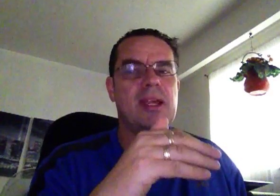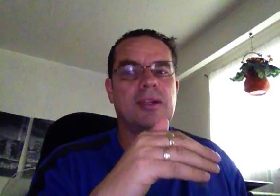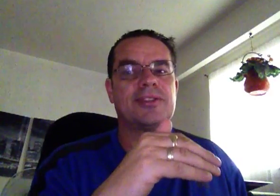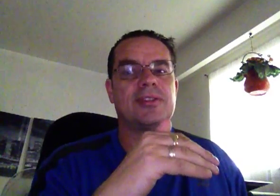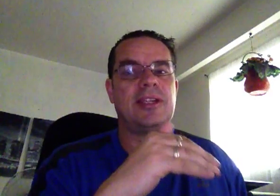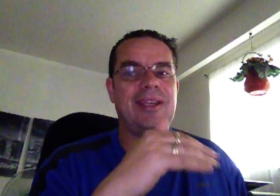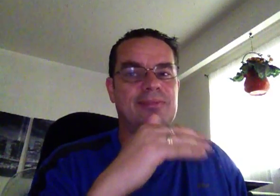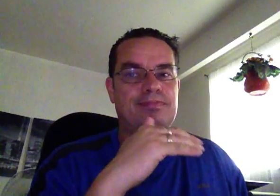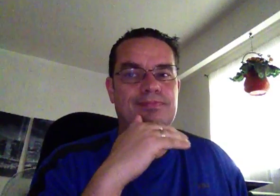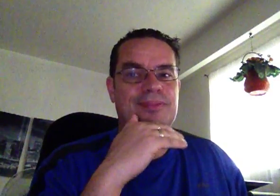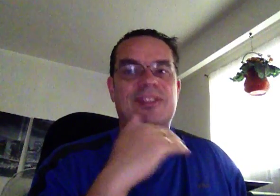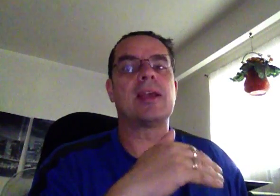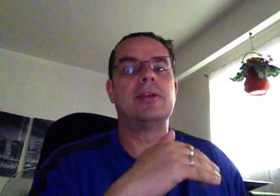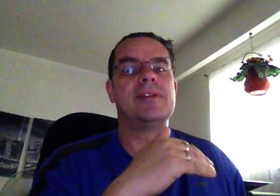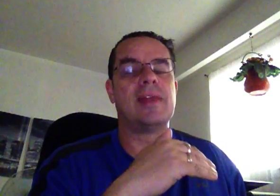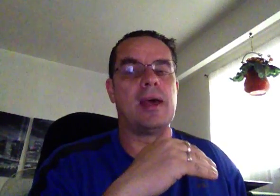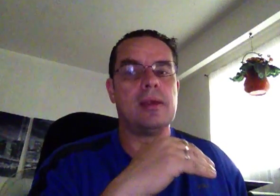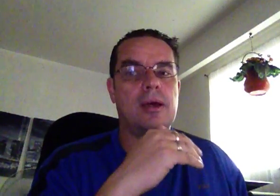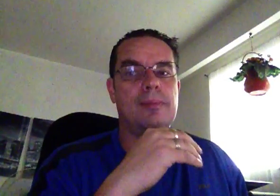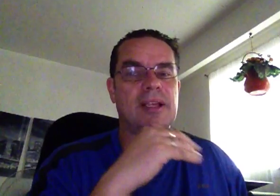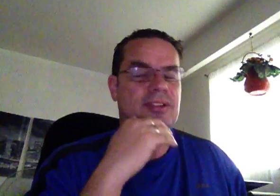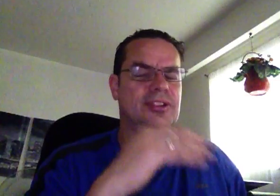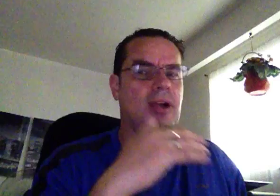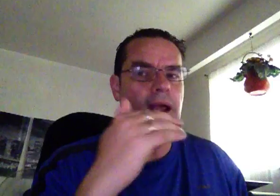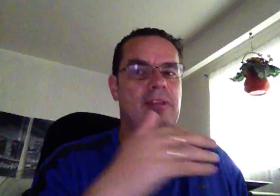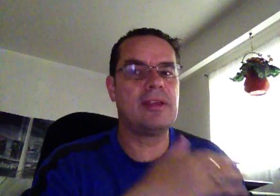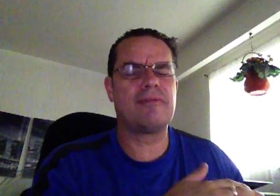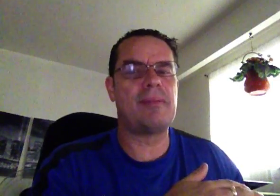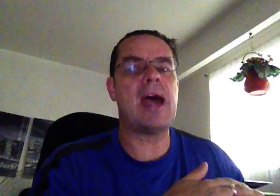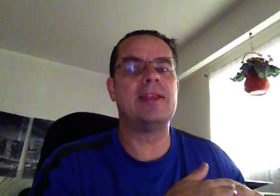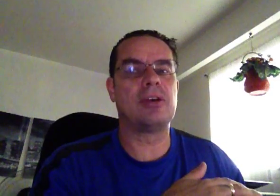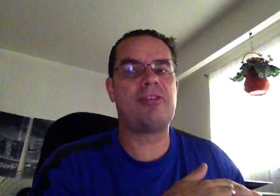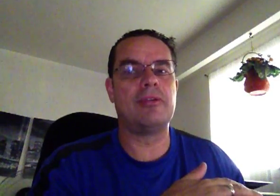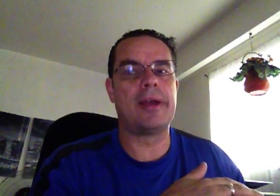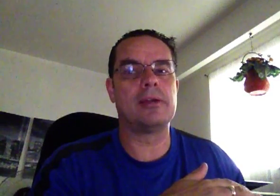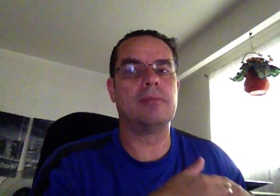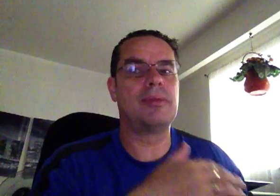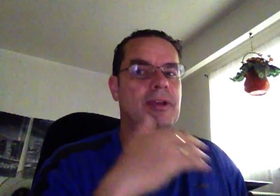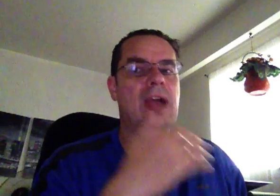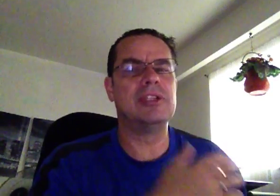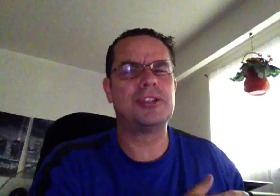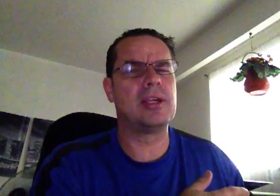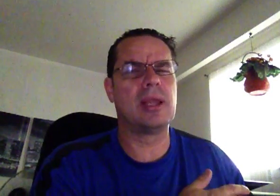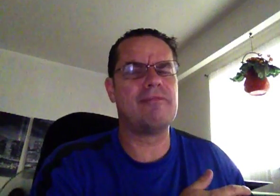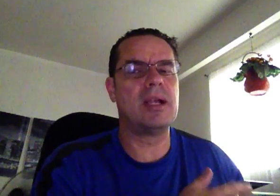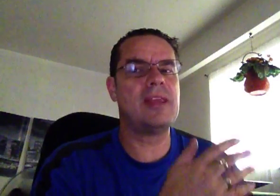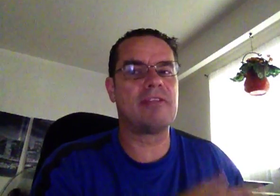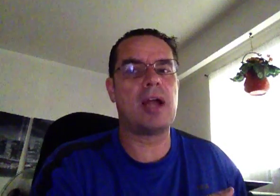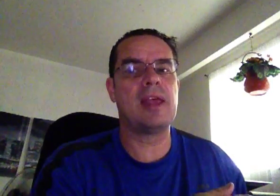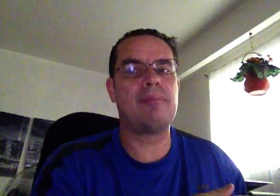else is secondary to that because everything from that is all theoretical, but they're not really trading life money. They haven't gotten to that